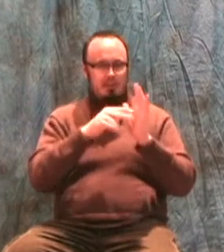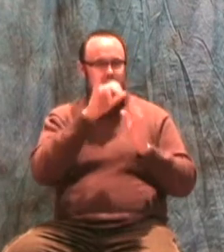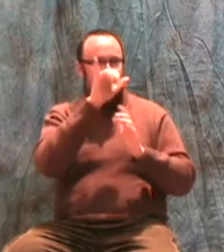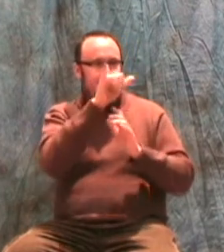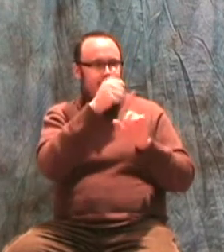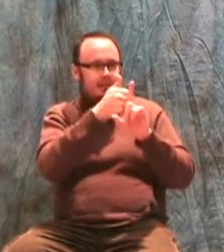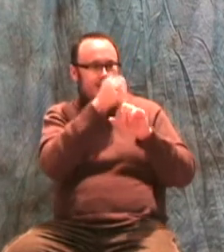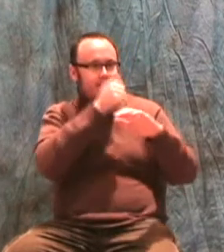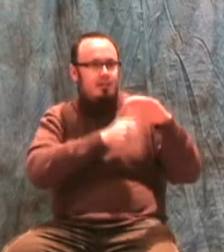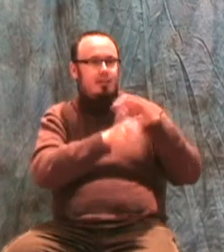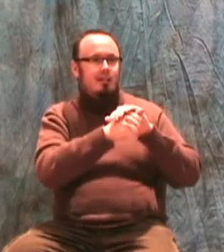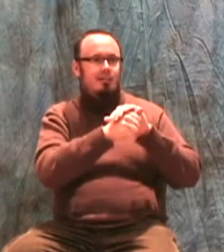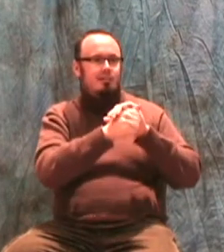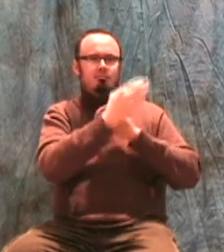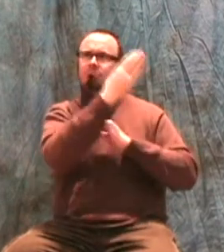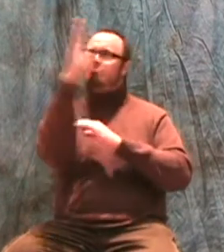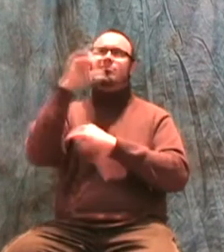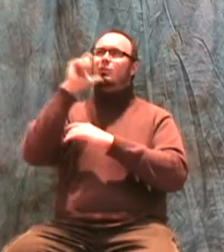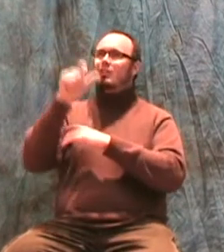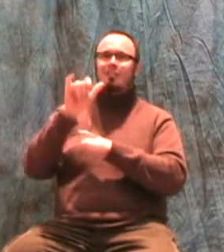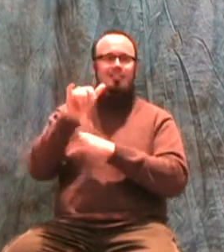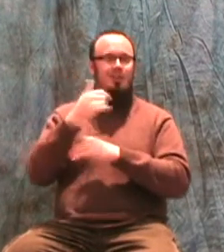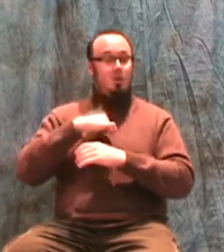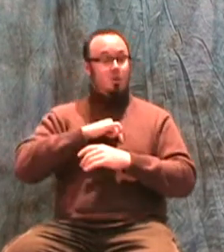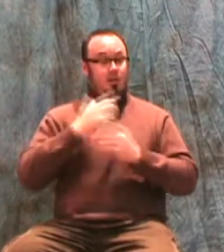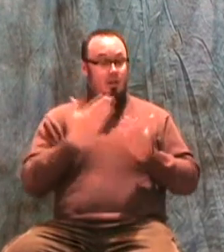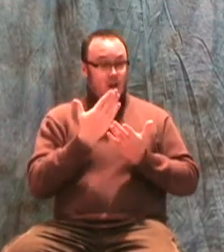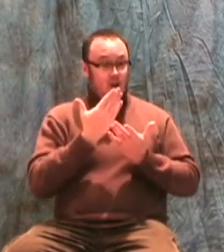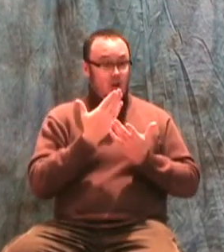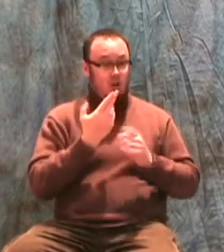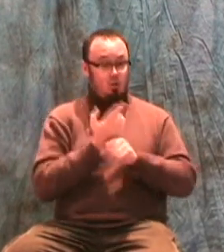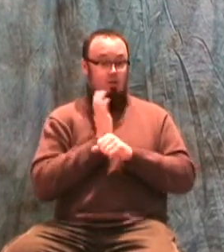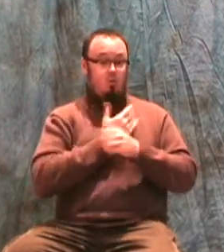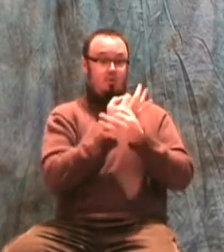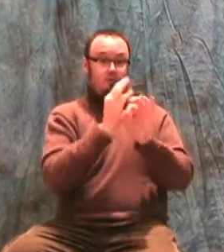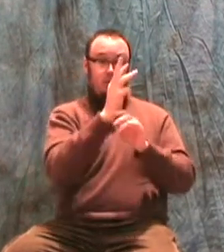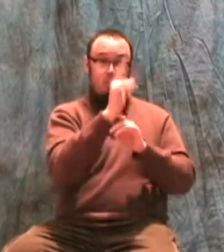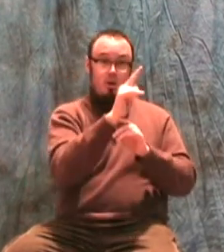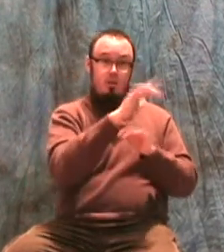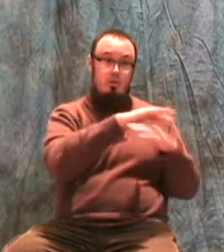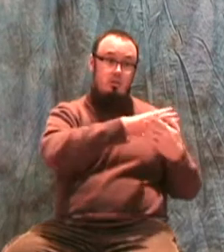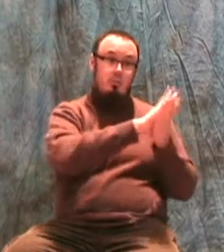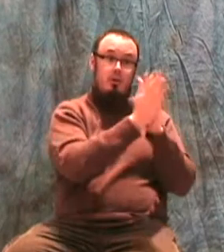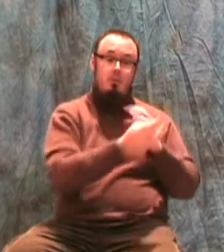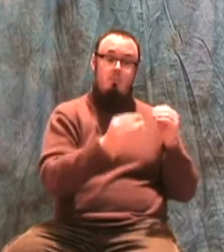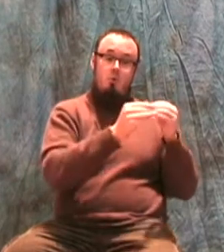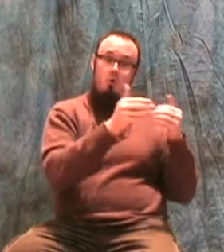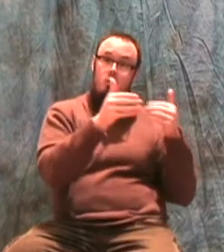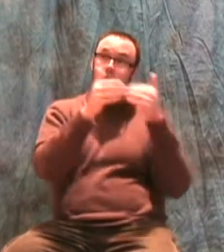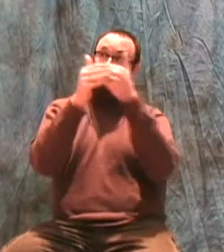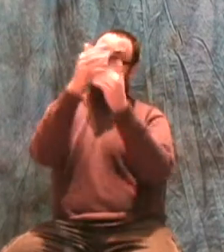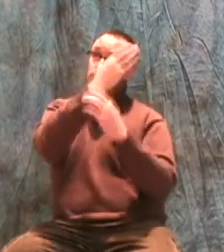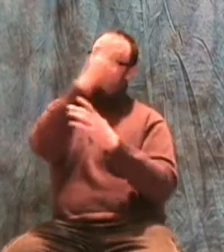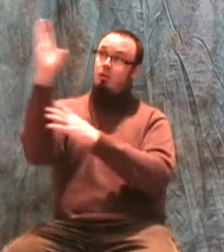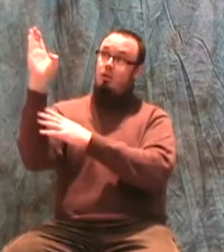The essence of our existence is in using our free will to become closer to God This is the image of God that's mentioned in the Torah